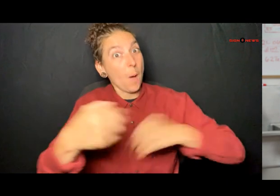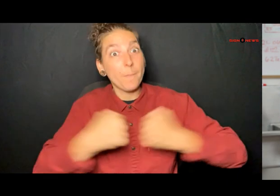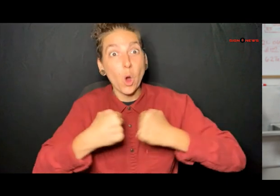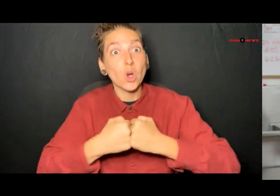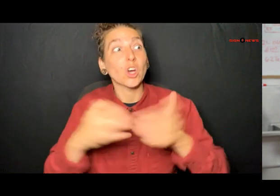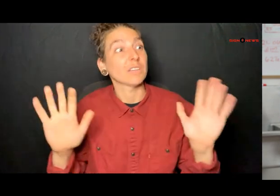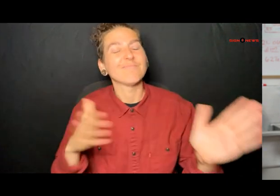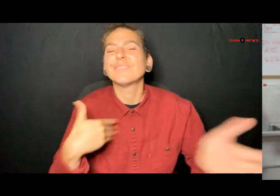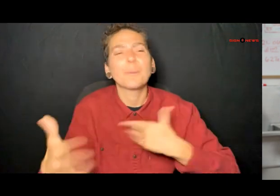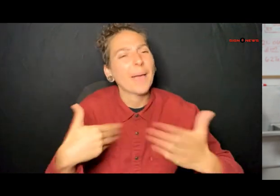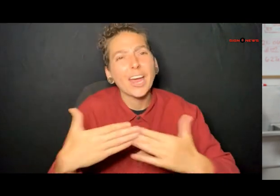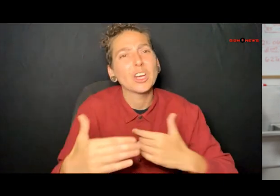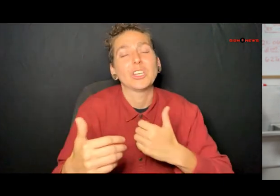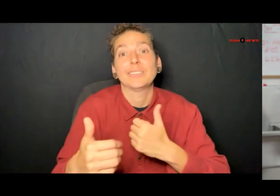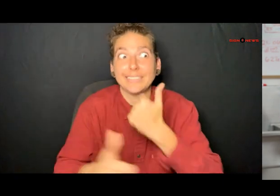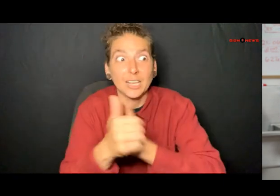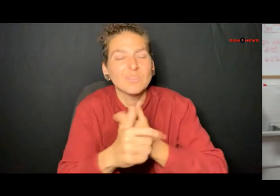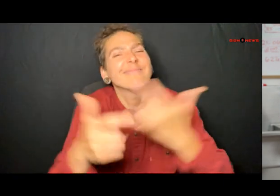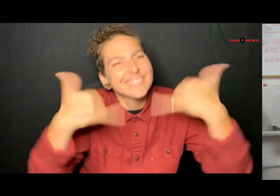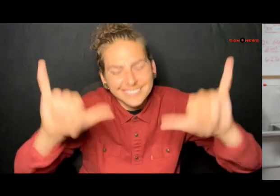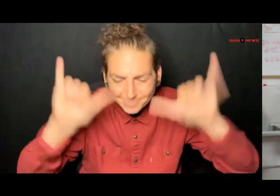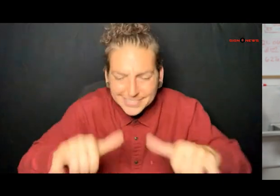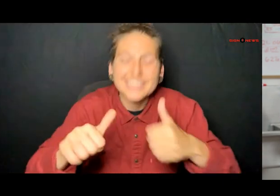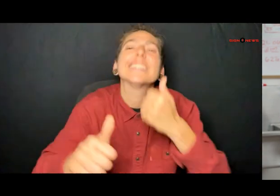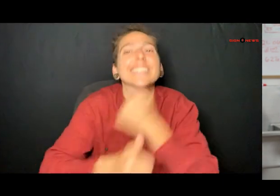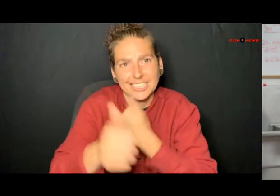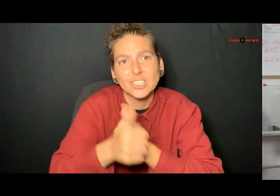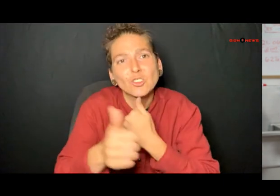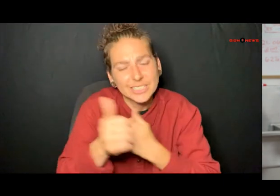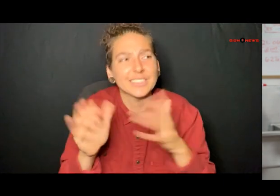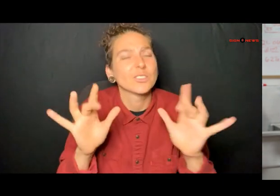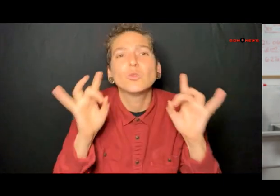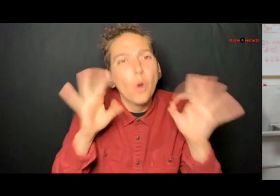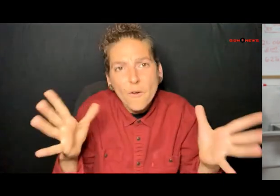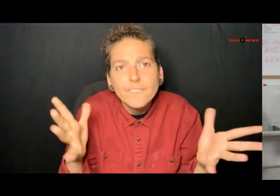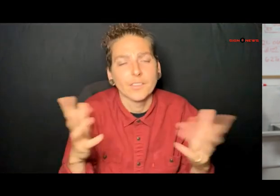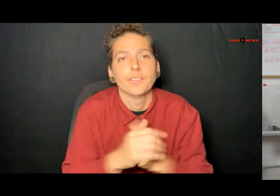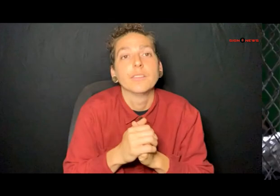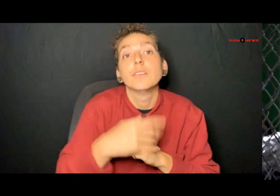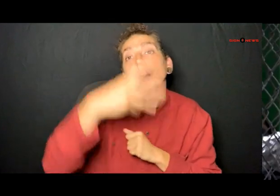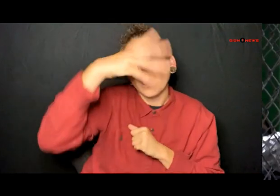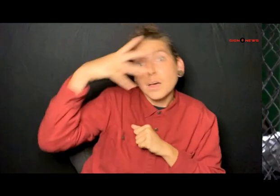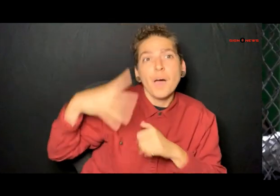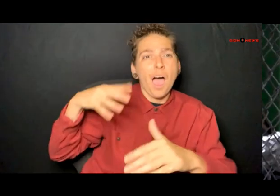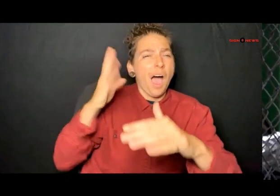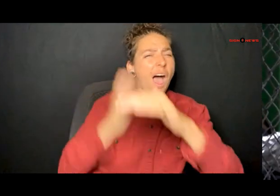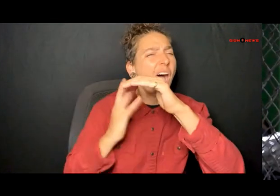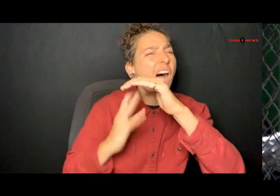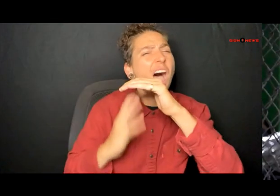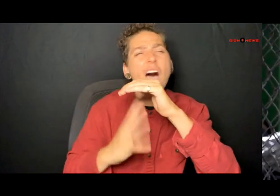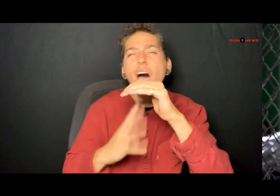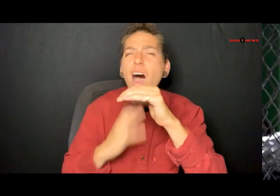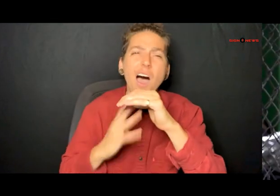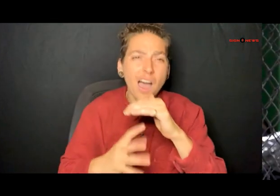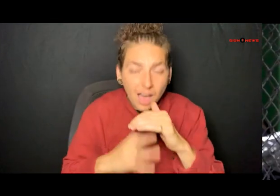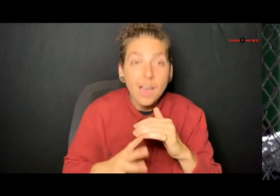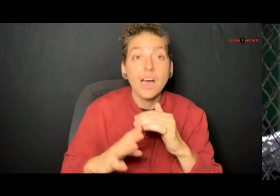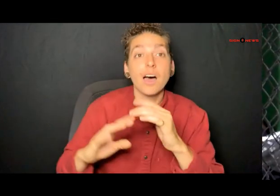safer way to do it than coming across the border despite the deadly dangers the flow of